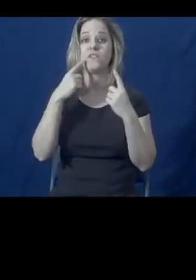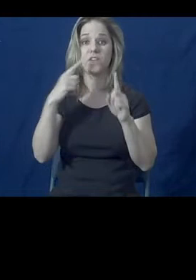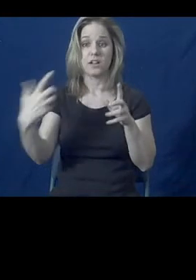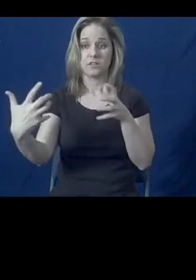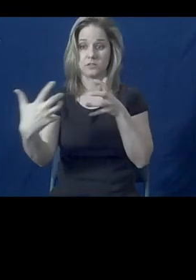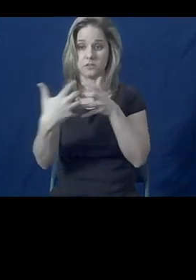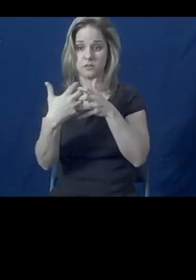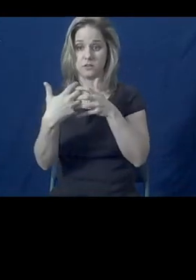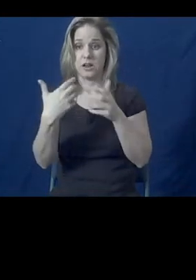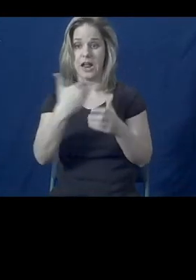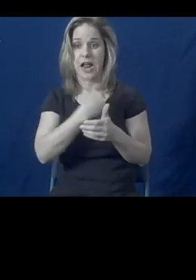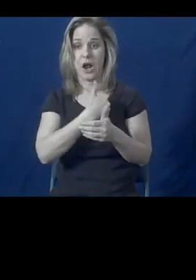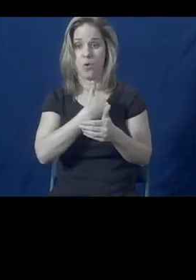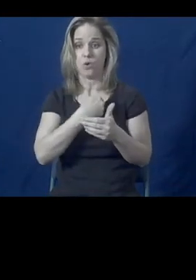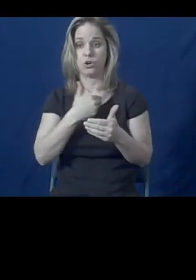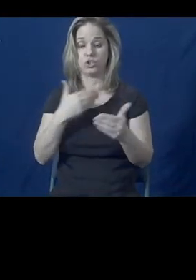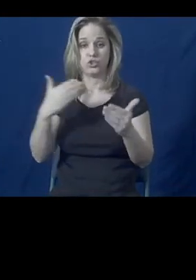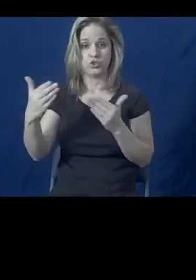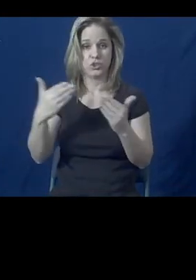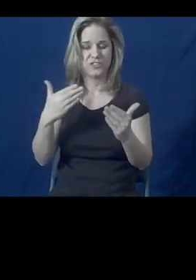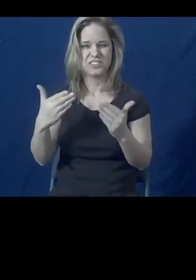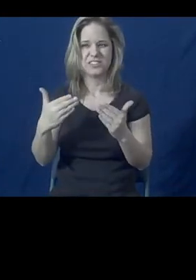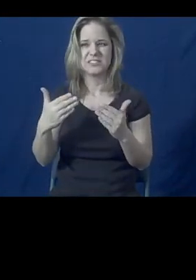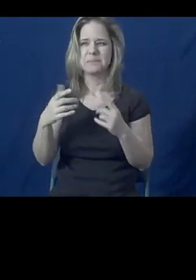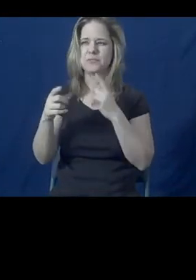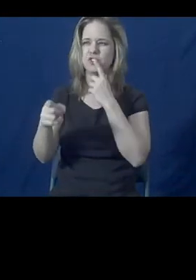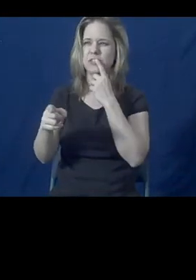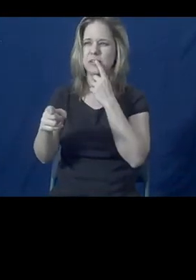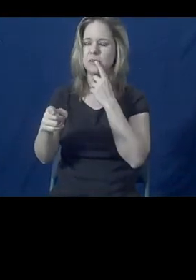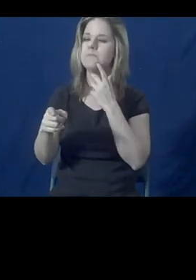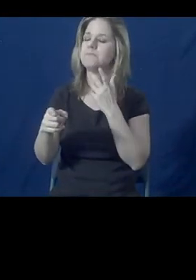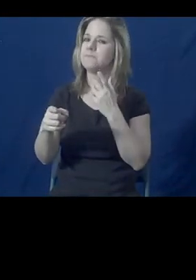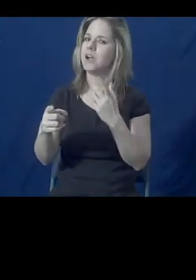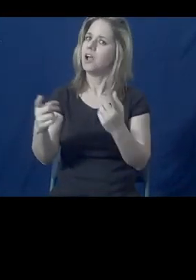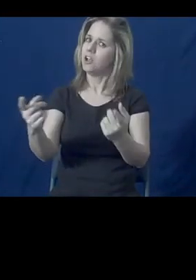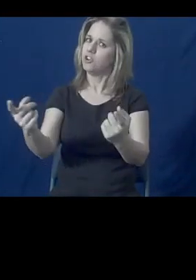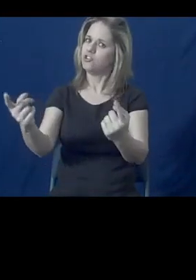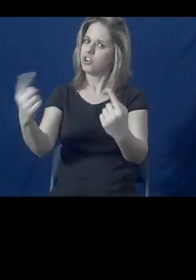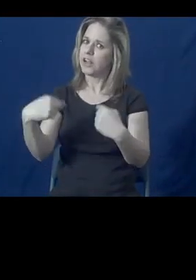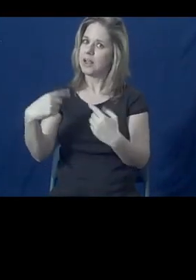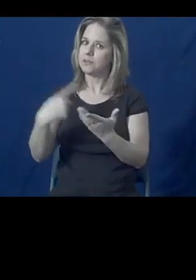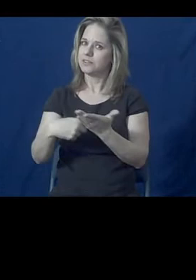she, you know, didn't come to us to talk about those issues.